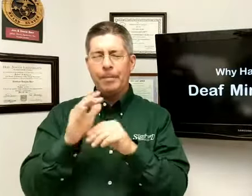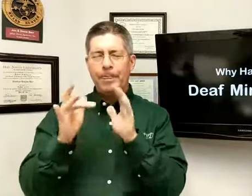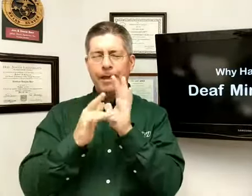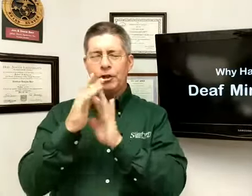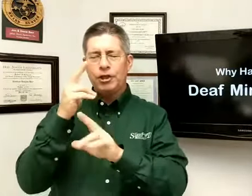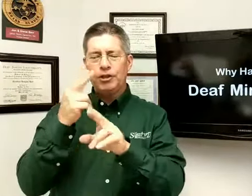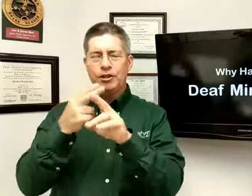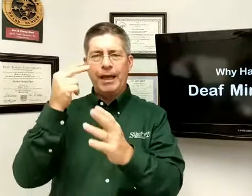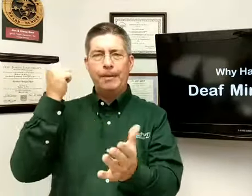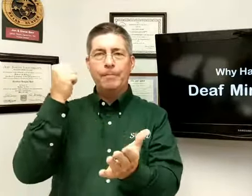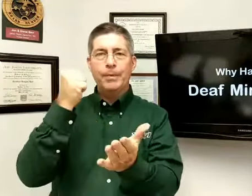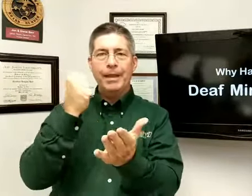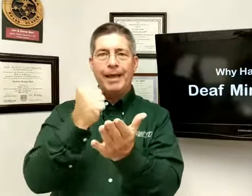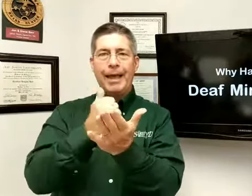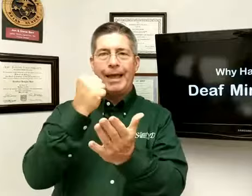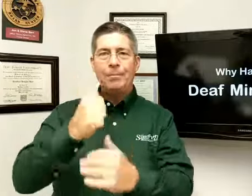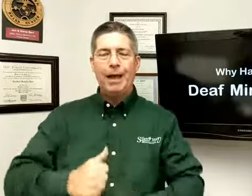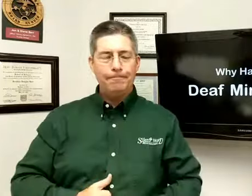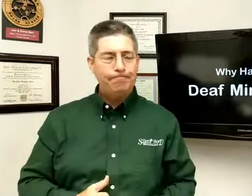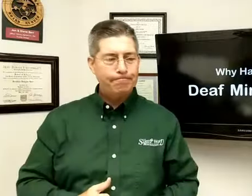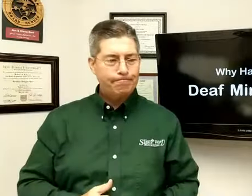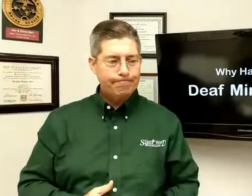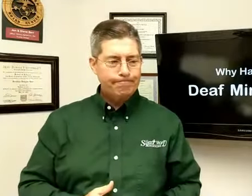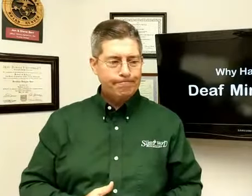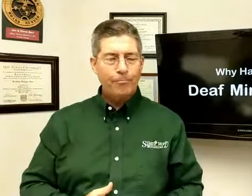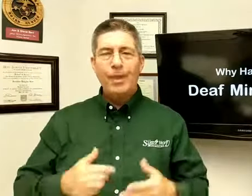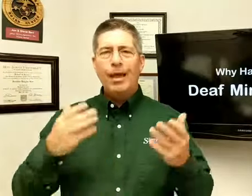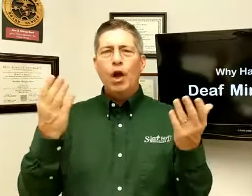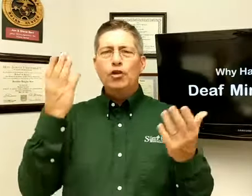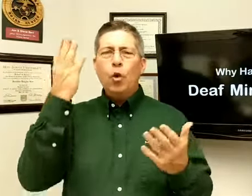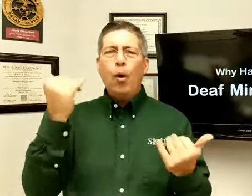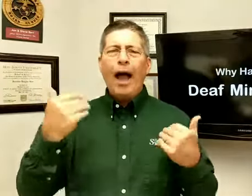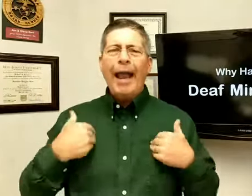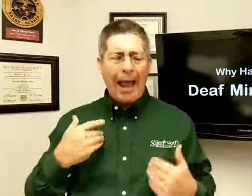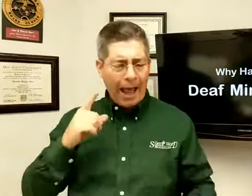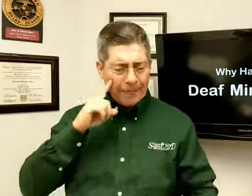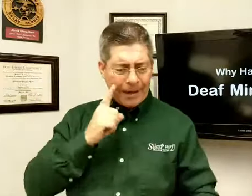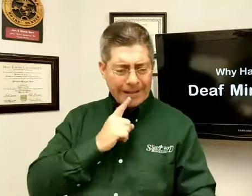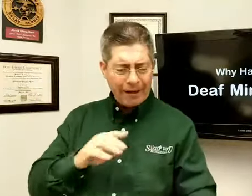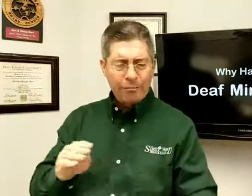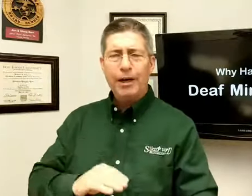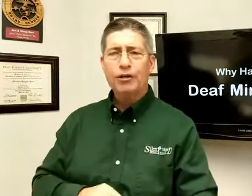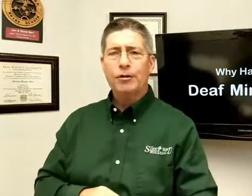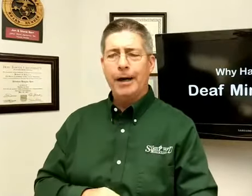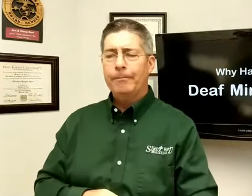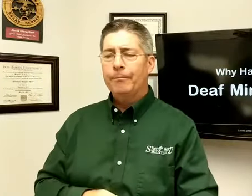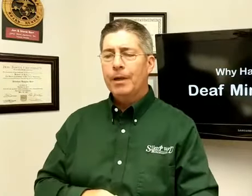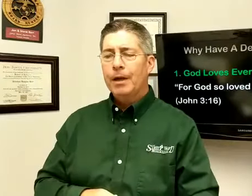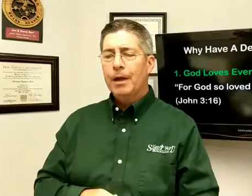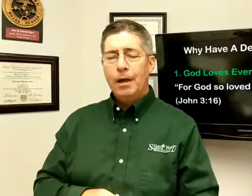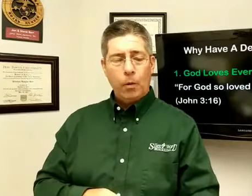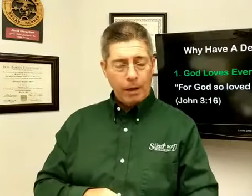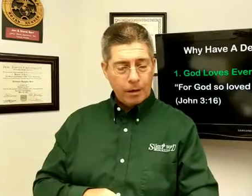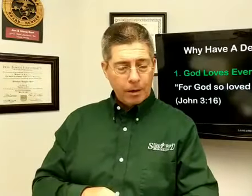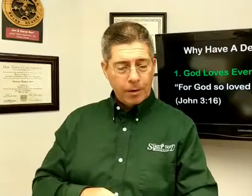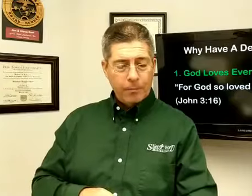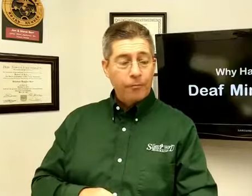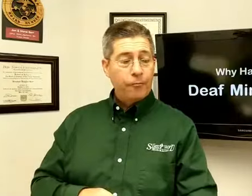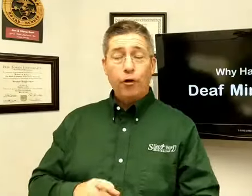In Jesus' name, amen. So why have a deaf ministry? Well, first